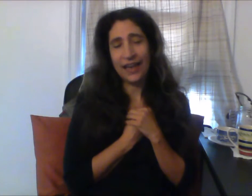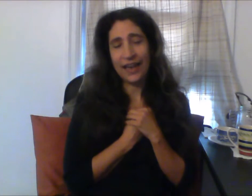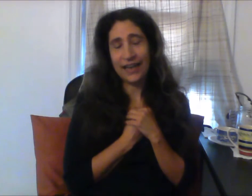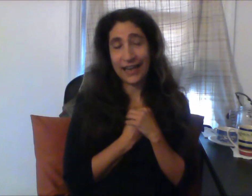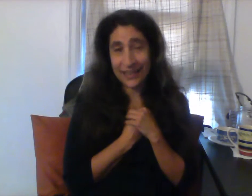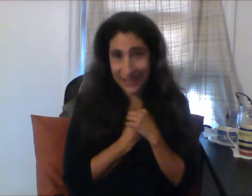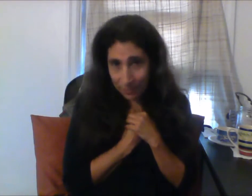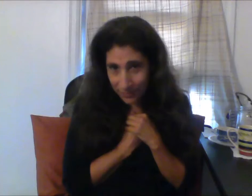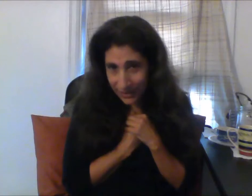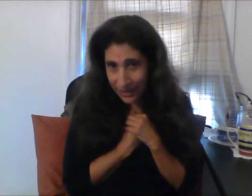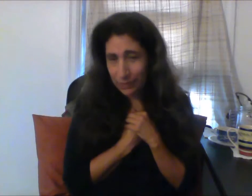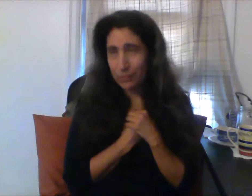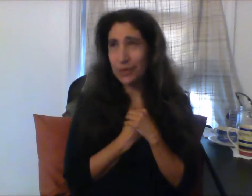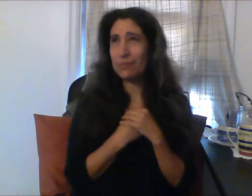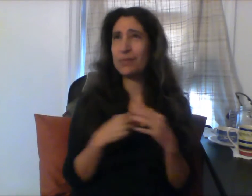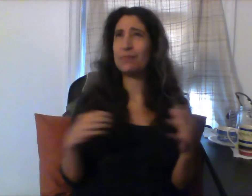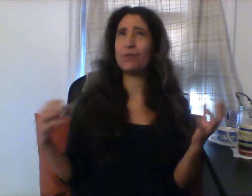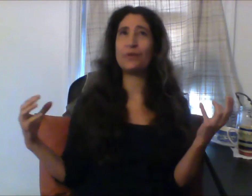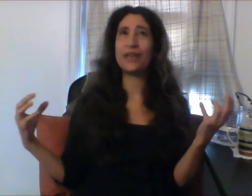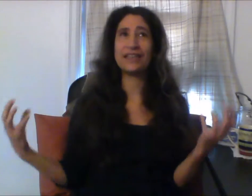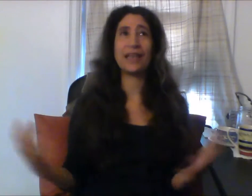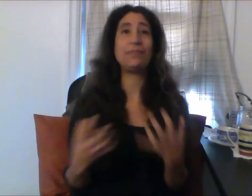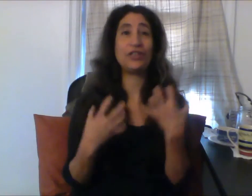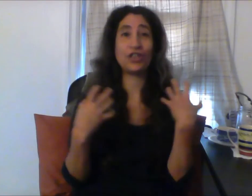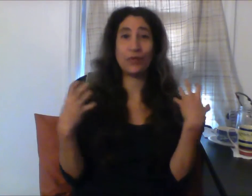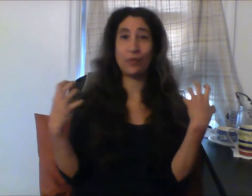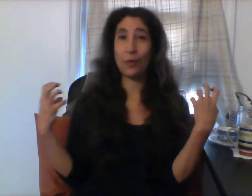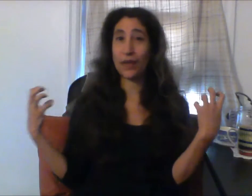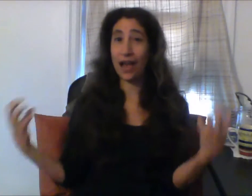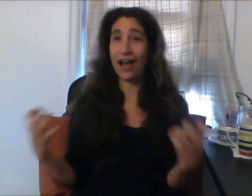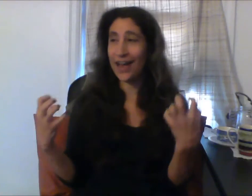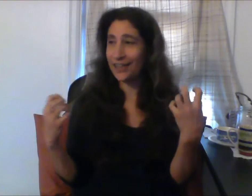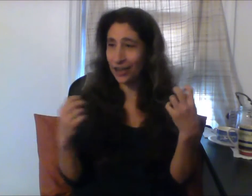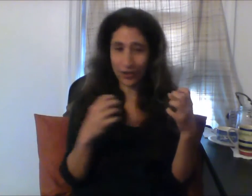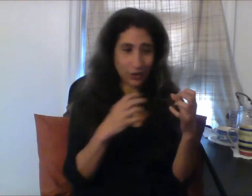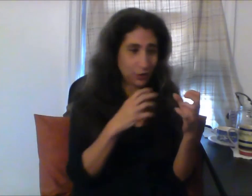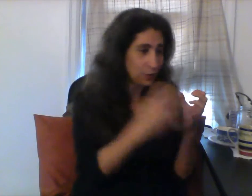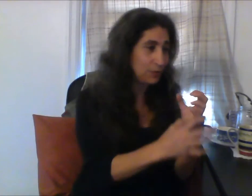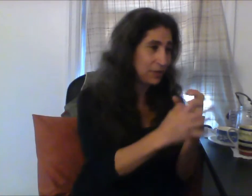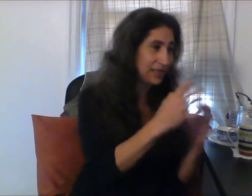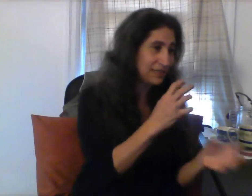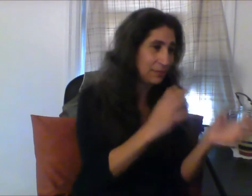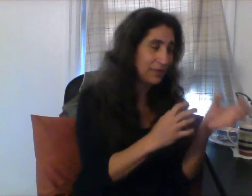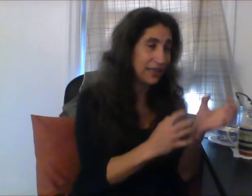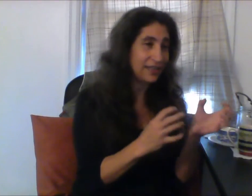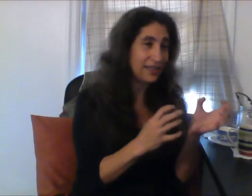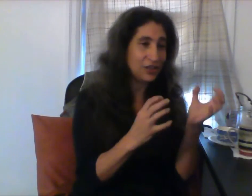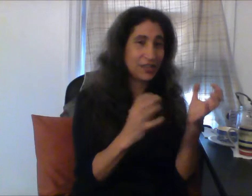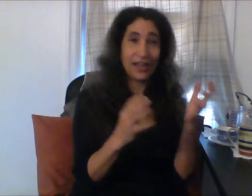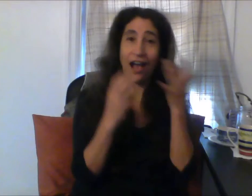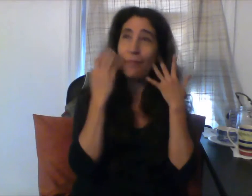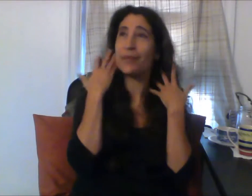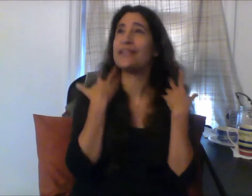accepting people who accept each other for what we are, not trying to turn somebody into something else, just the opposite.